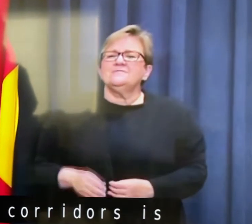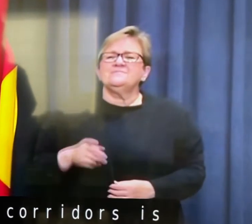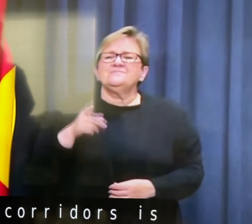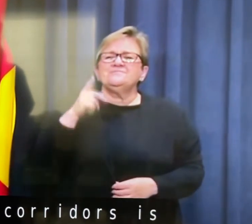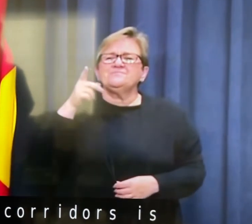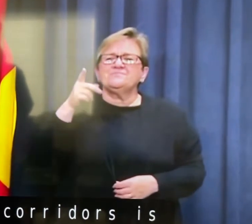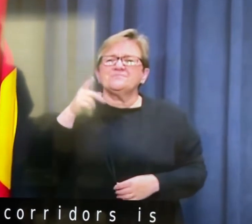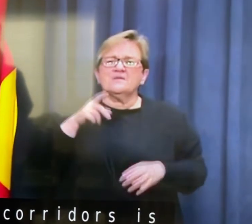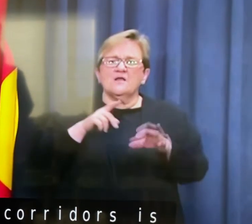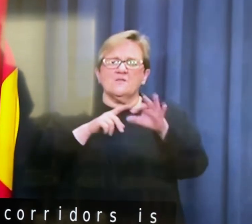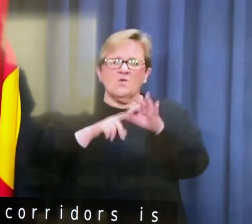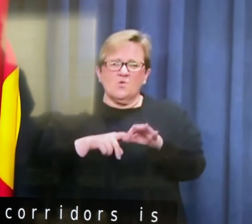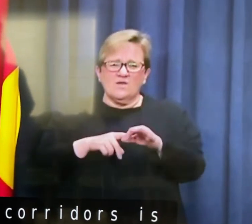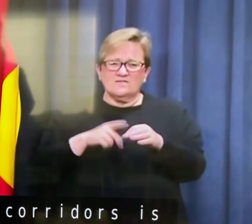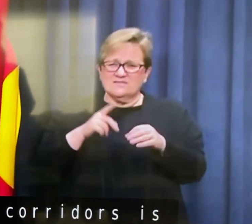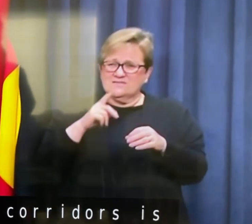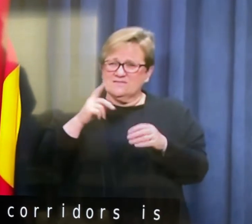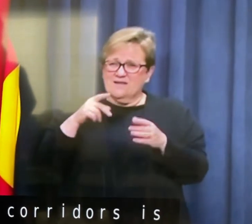the of Australia?